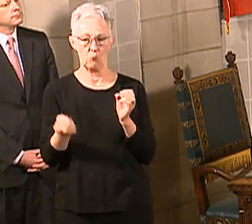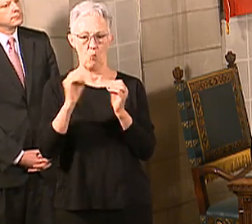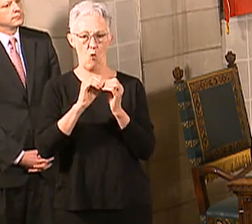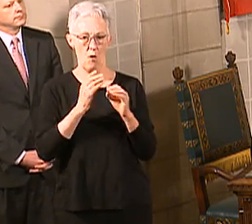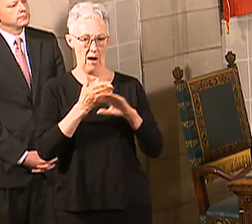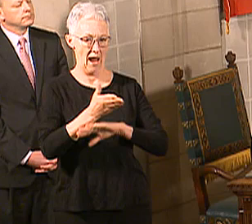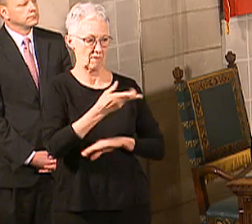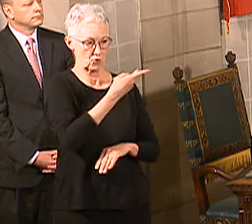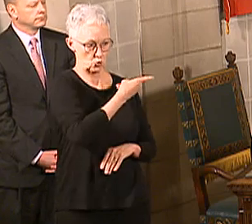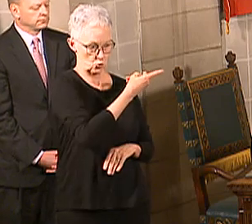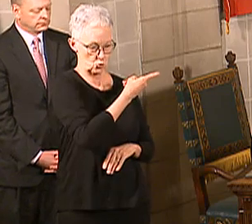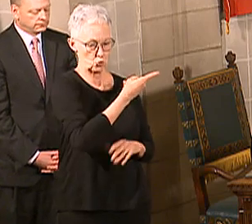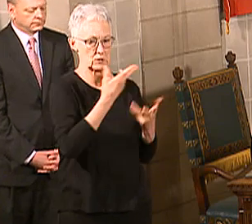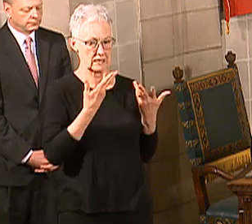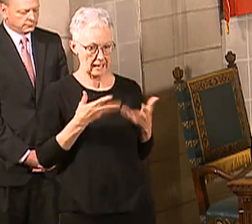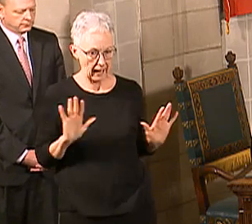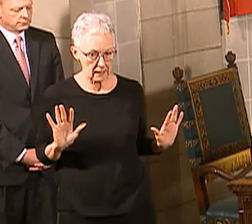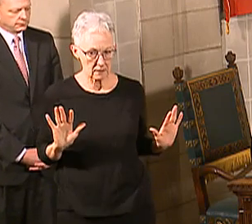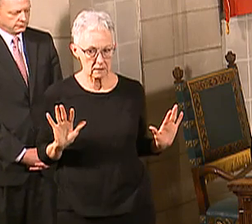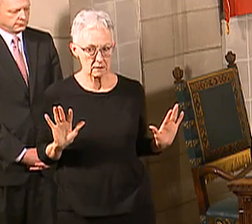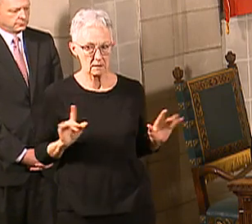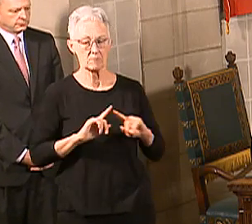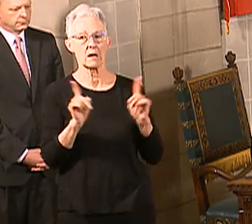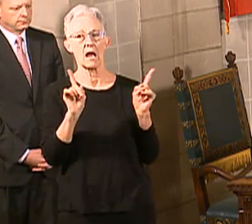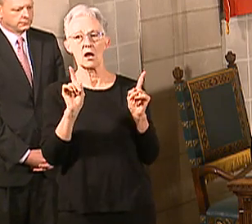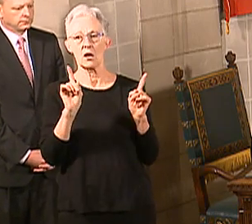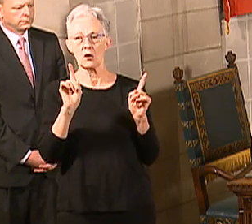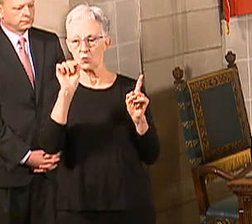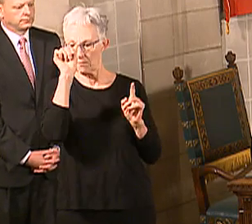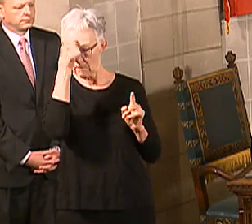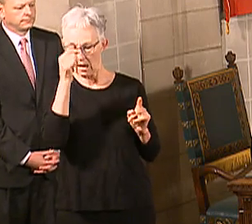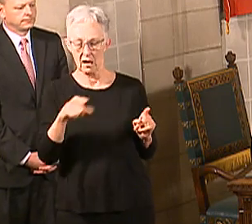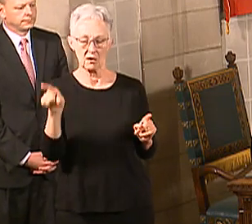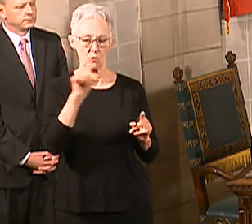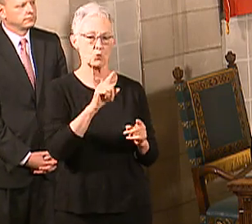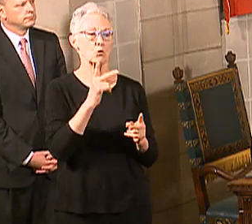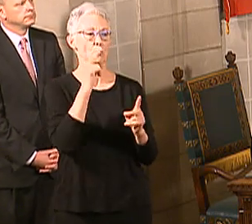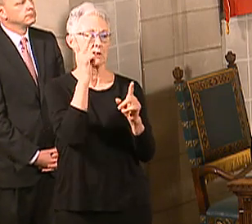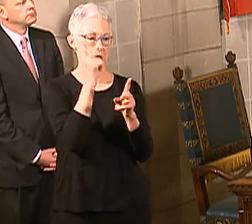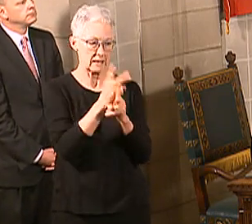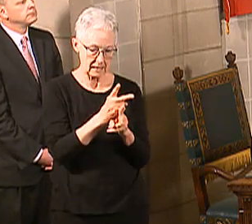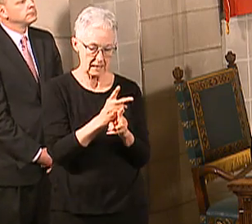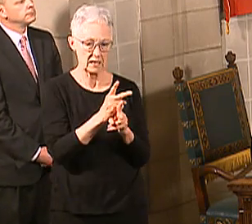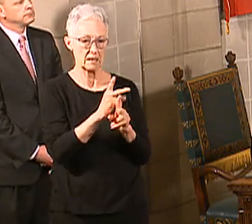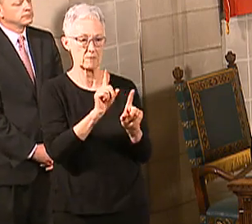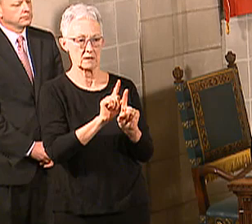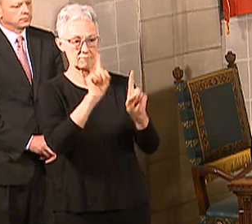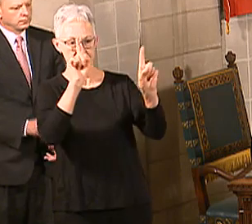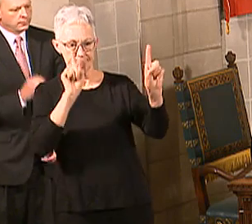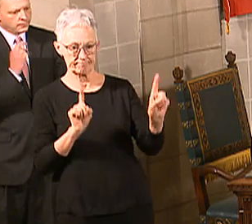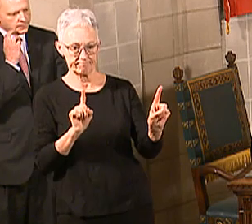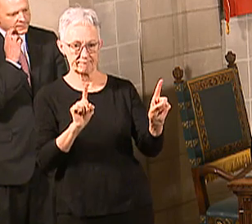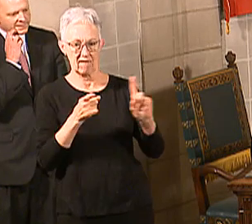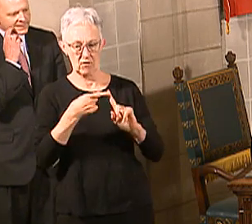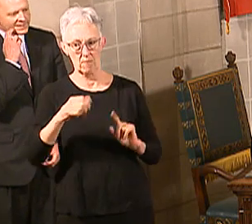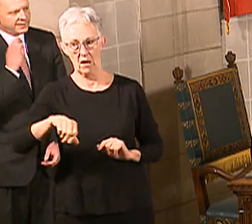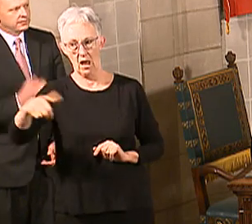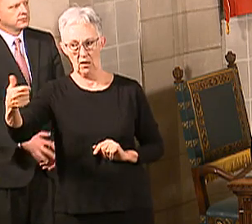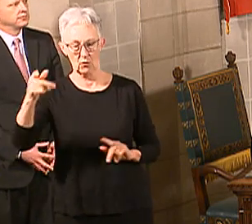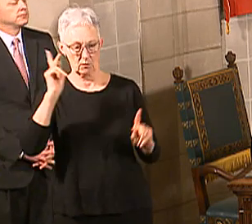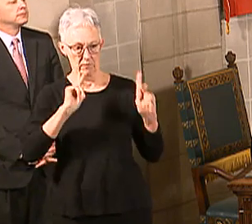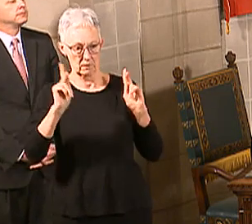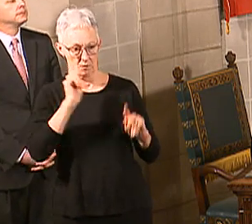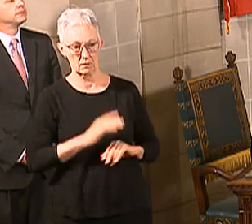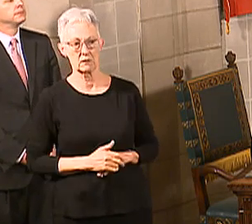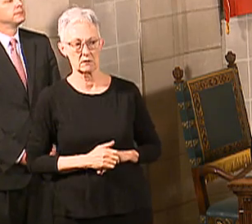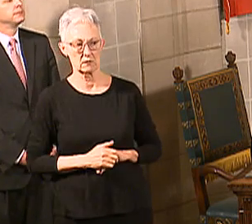people, continue to do the social distancing. That is so important to slowing down the spread of the virus. You know, as we expand testing,